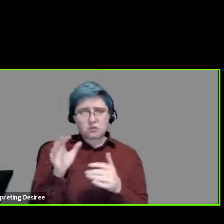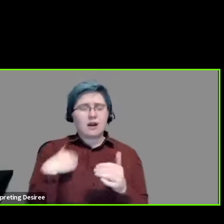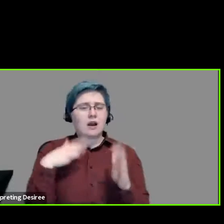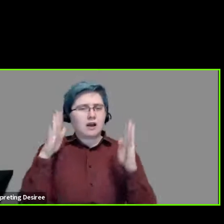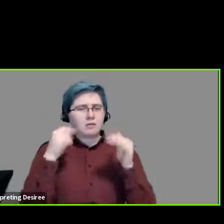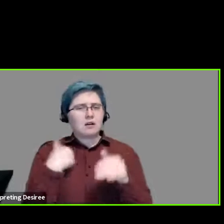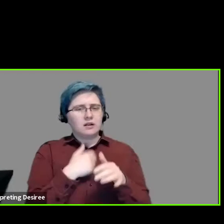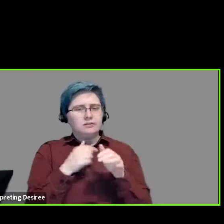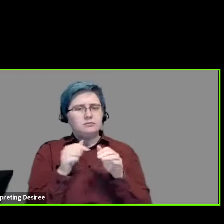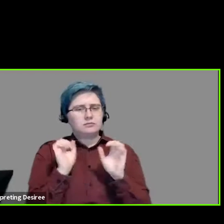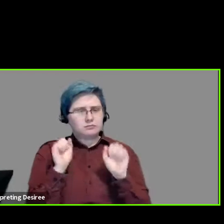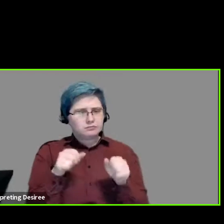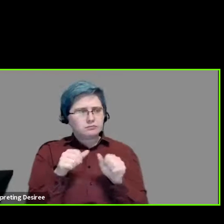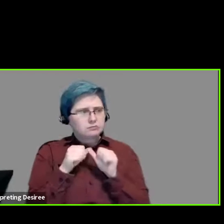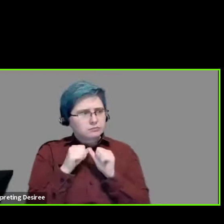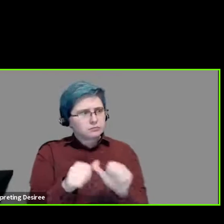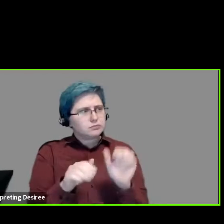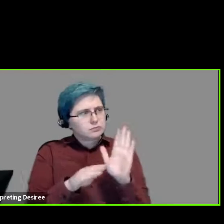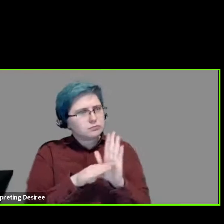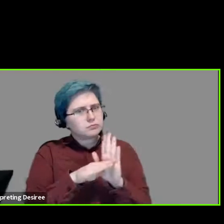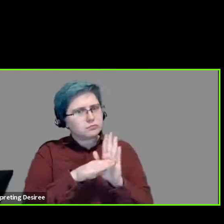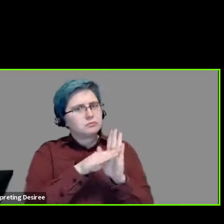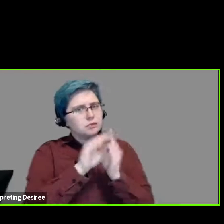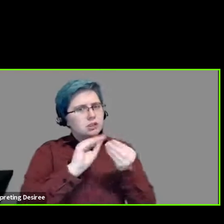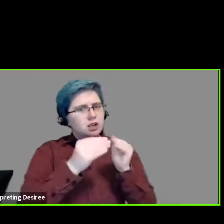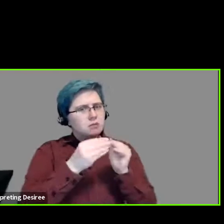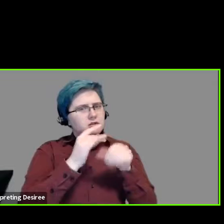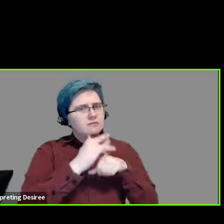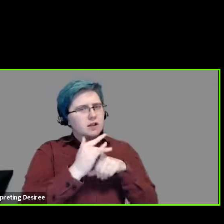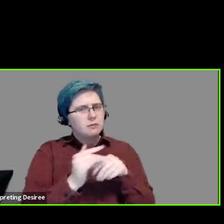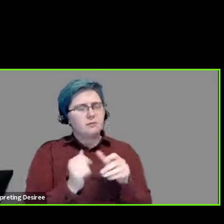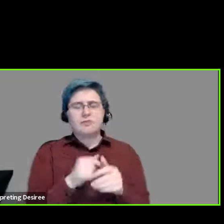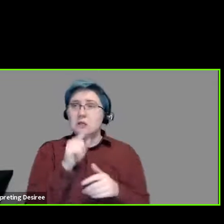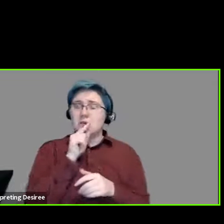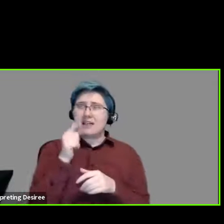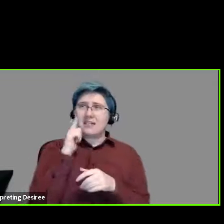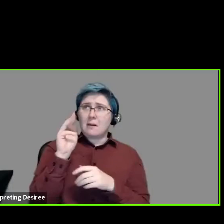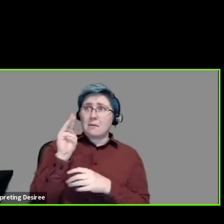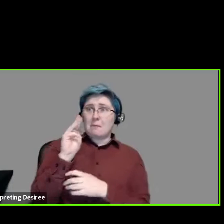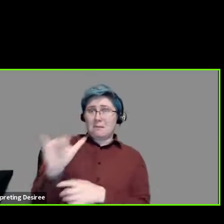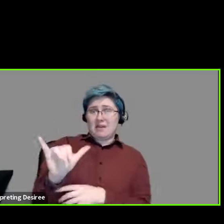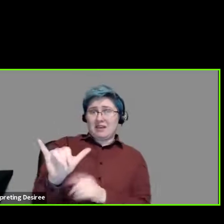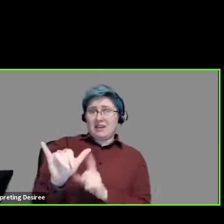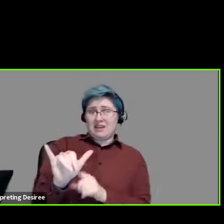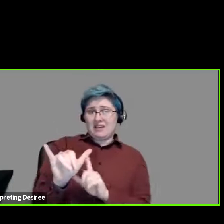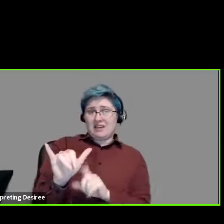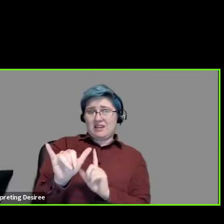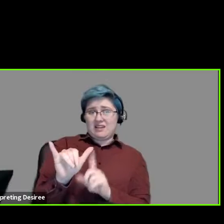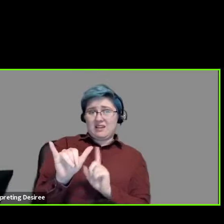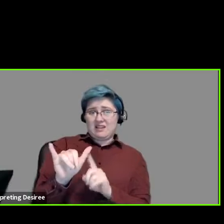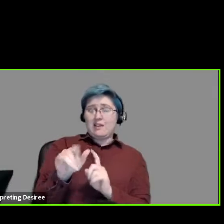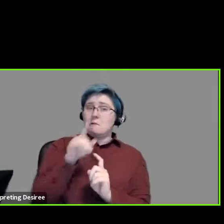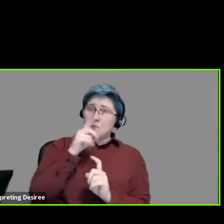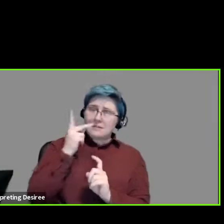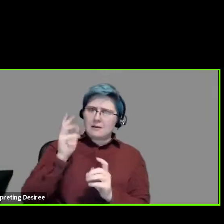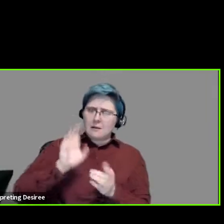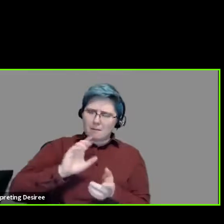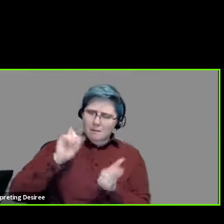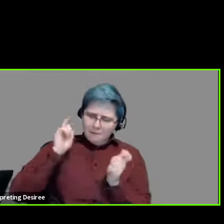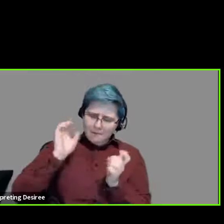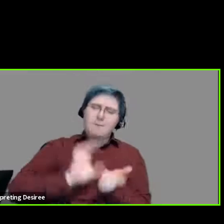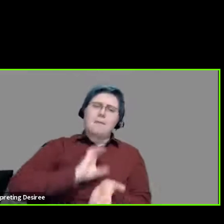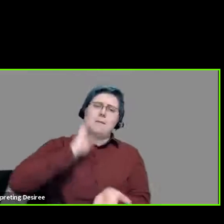us to continue to see an increase over the next few weeks. And really, I think in May, you'll see, again, really substantial numbers.